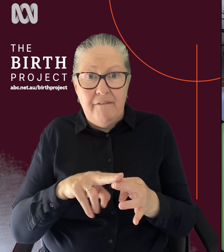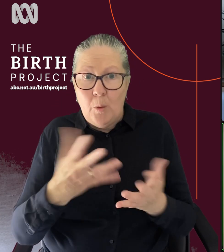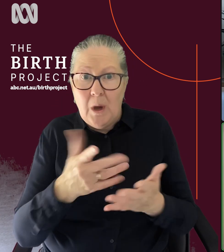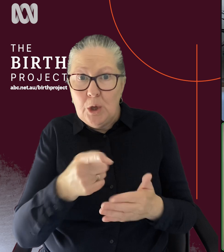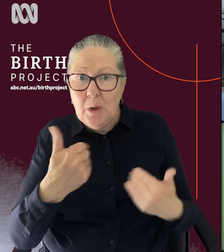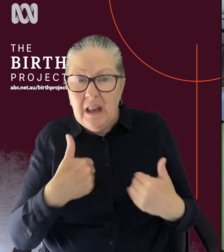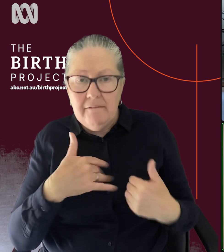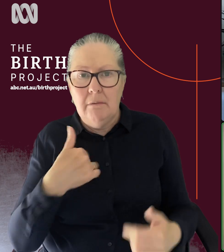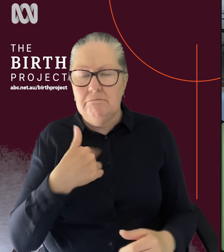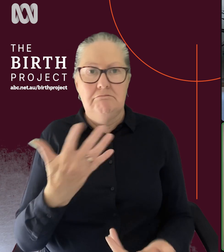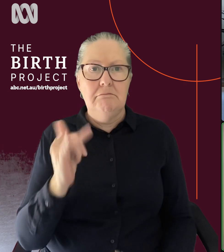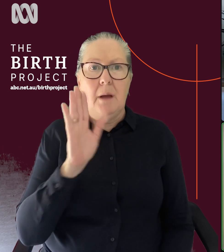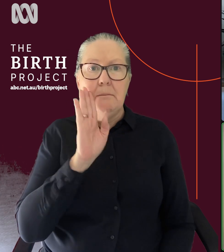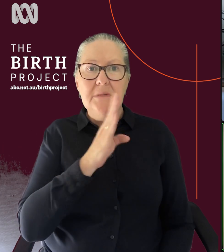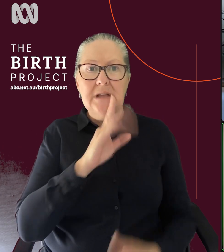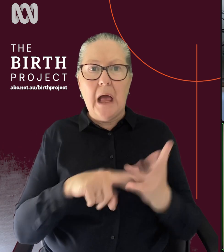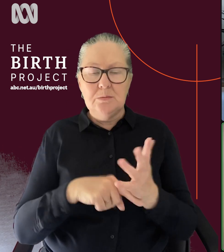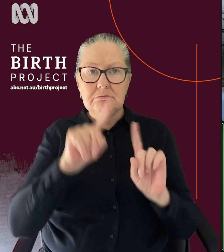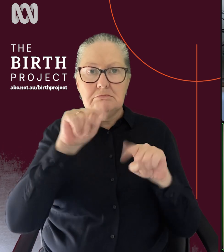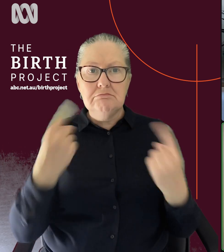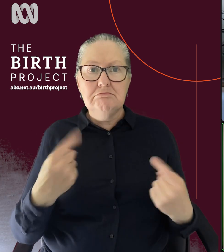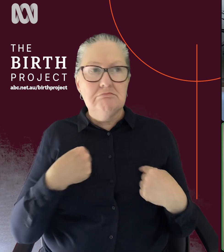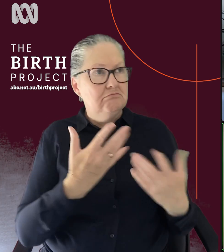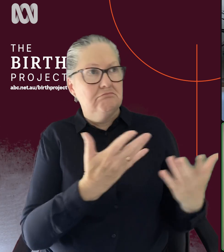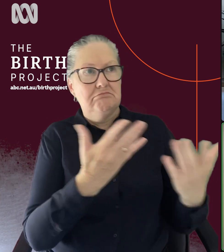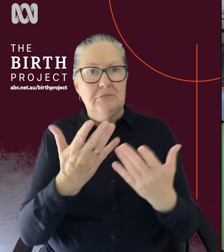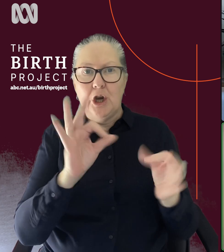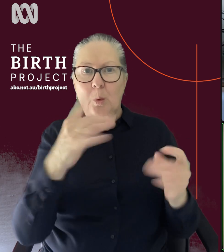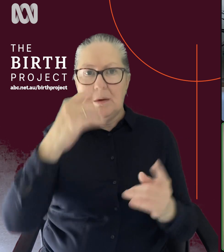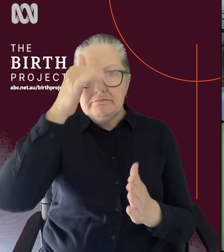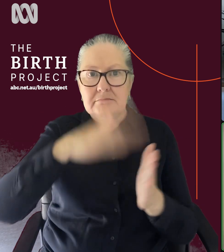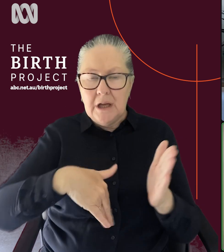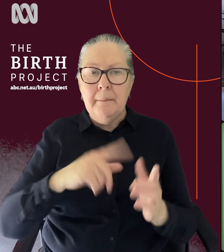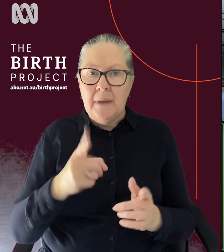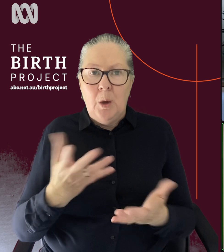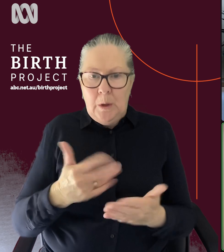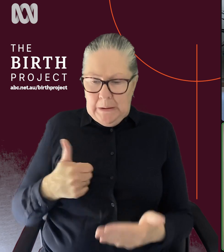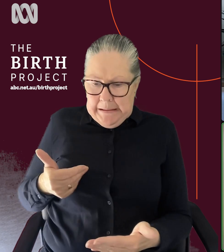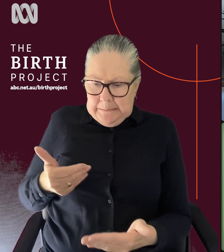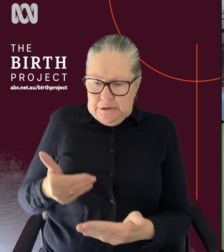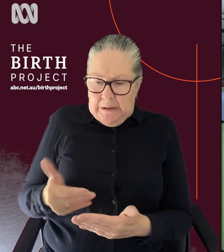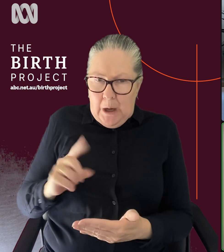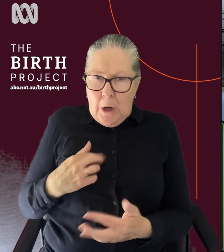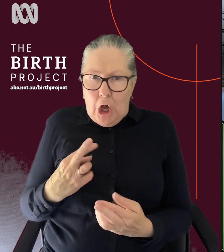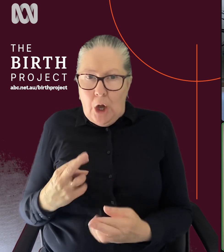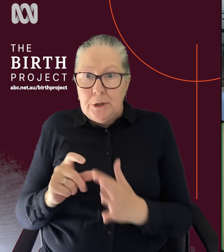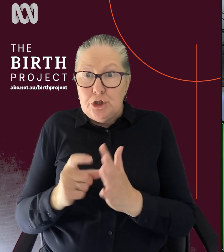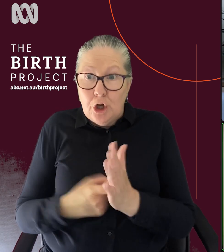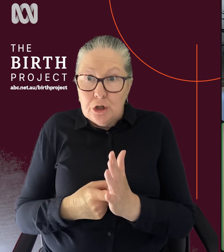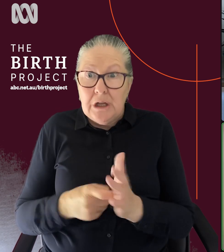miss out on that, that kind of access. Um, but that's kind of where we are at at the moment. And we're really just hoping that doctors such as Andrew